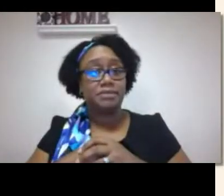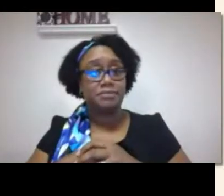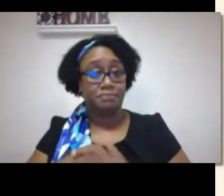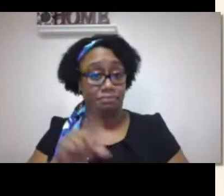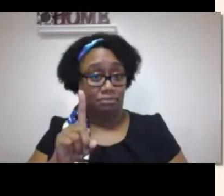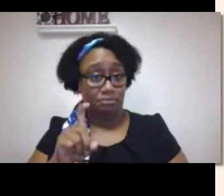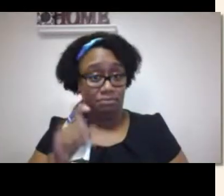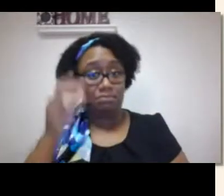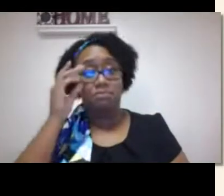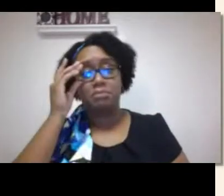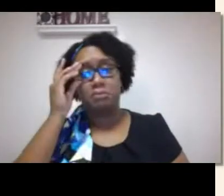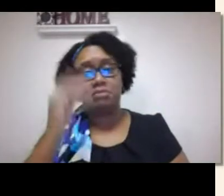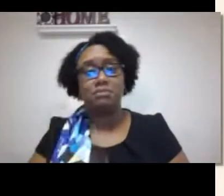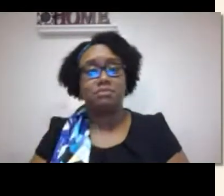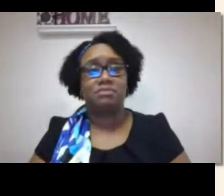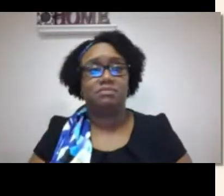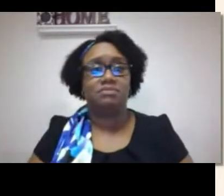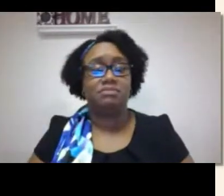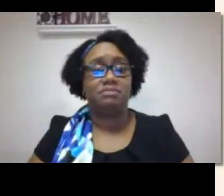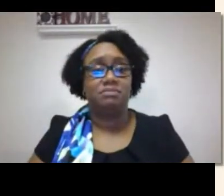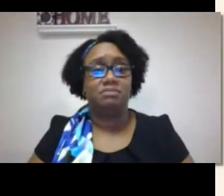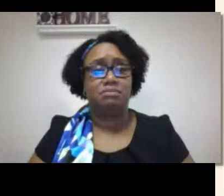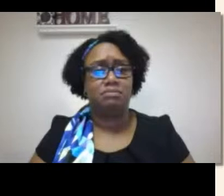This is a question for the audience.